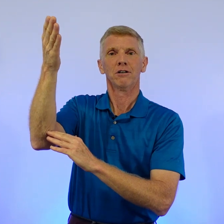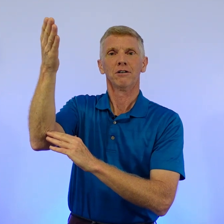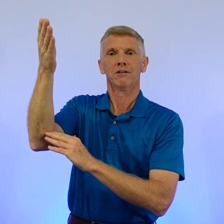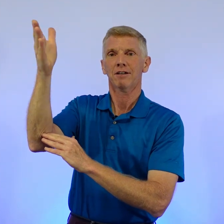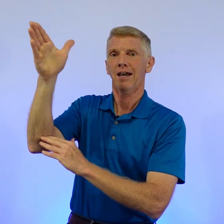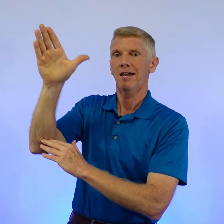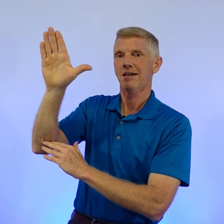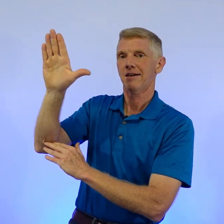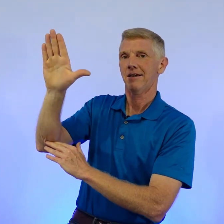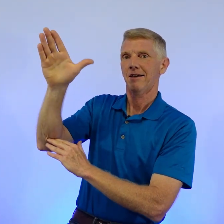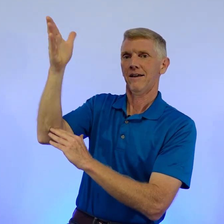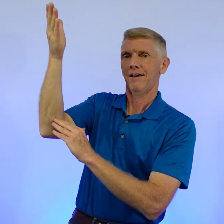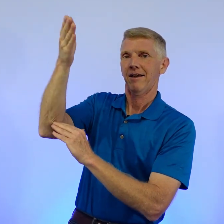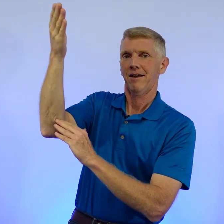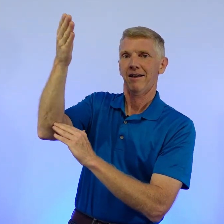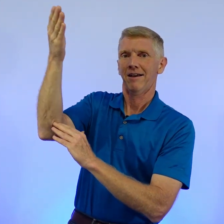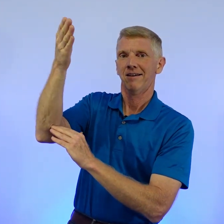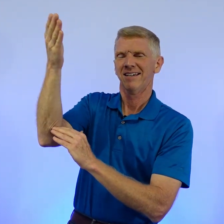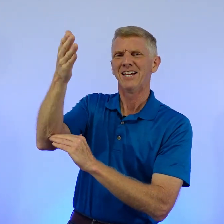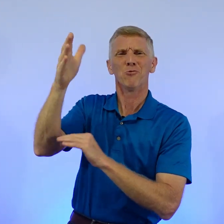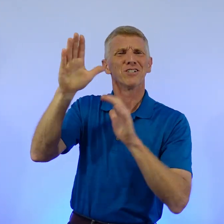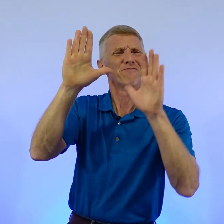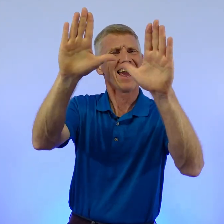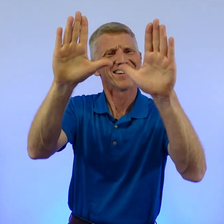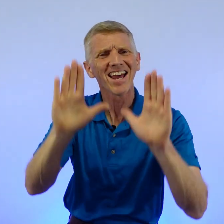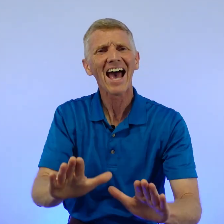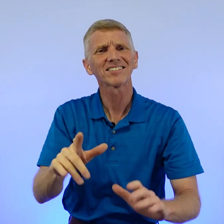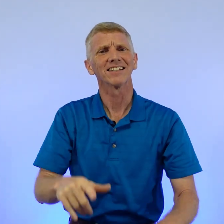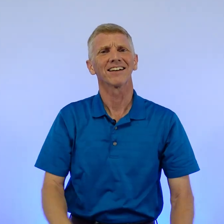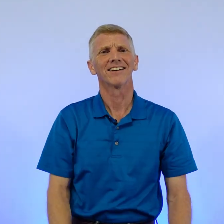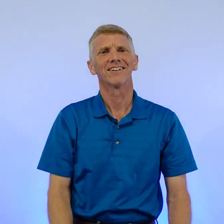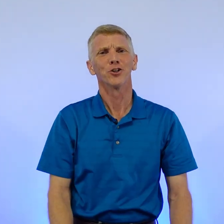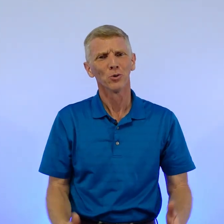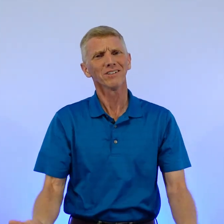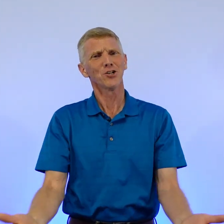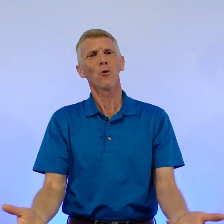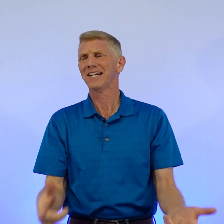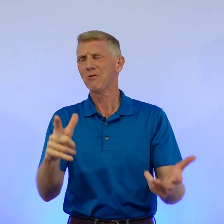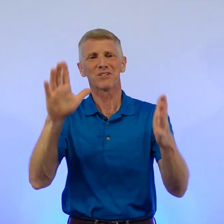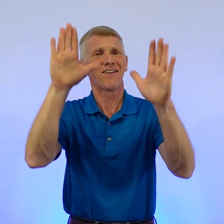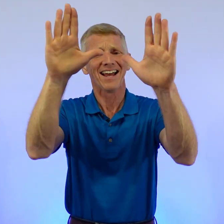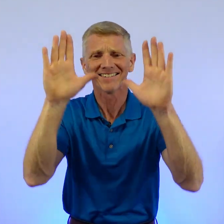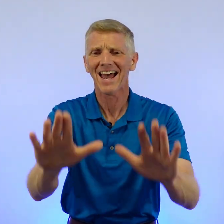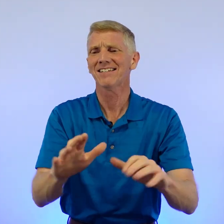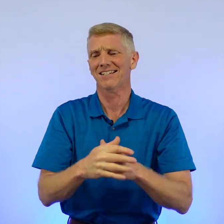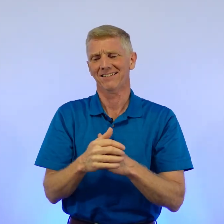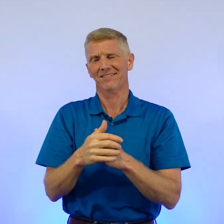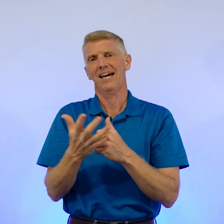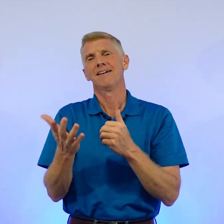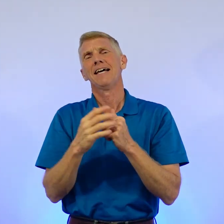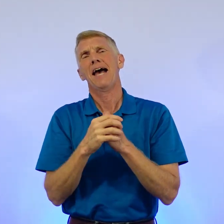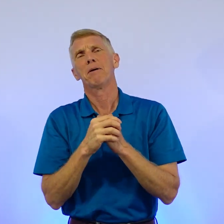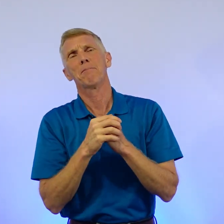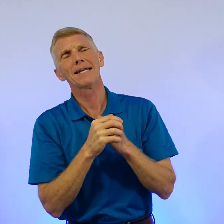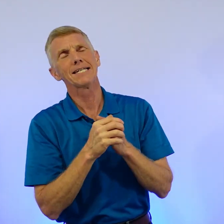okay? It was fantastic. You really enjoyed it. It was fantastic, okay? How about a painting?